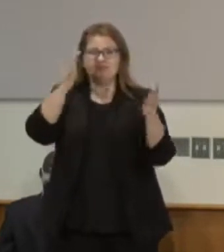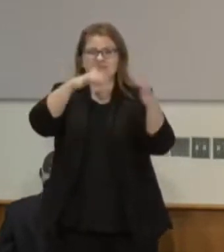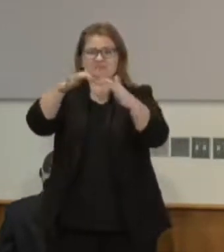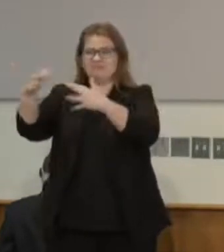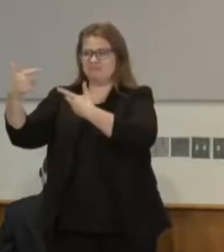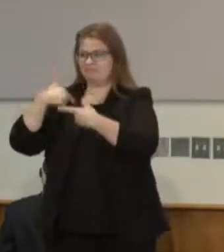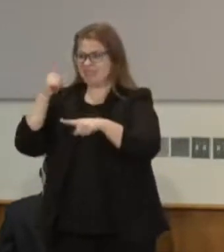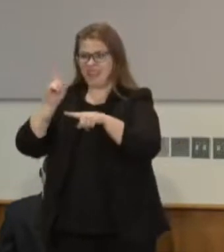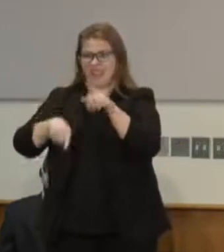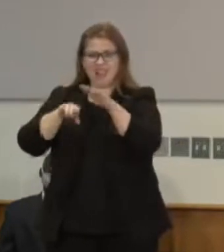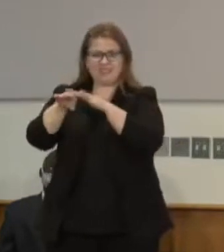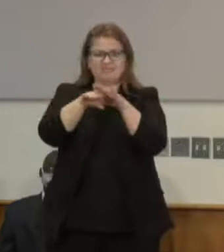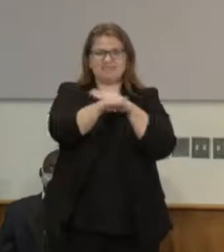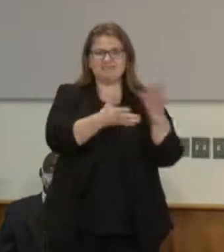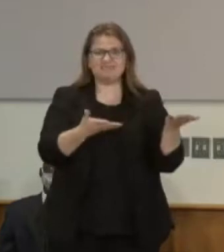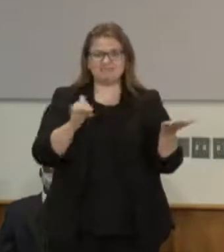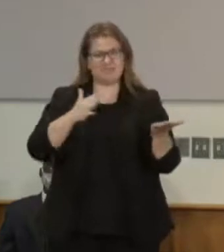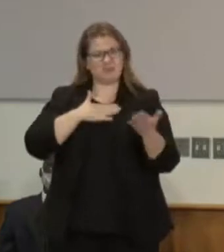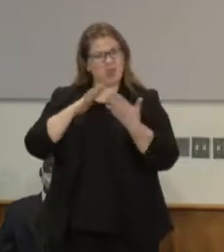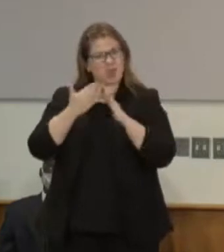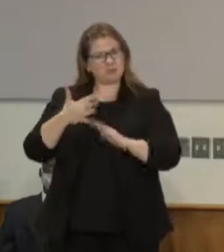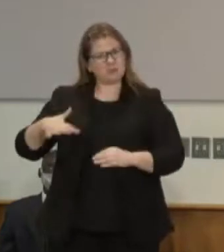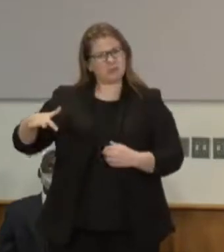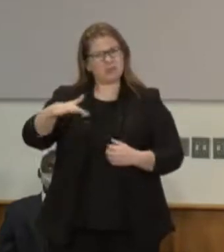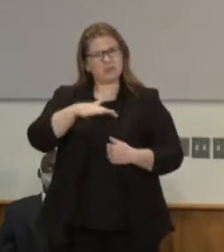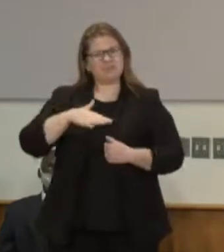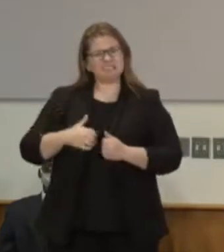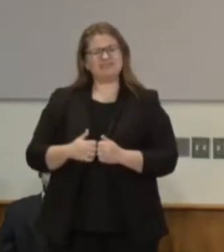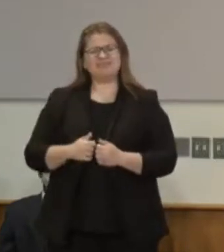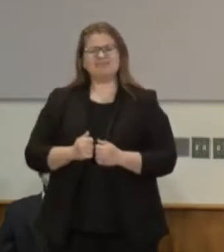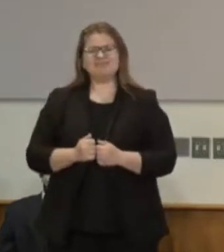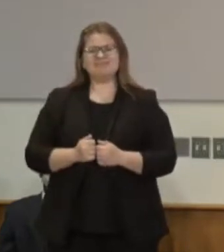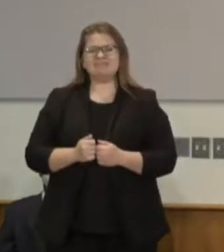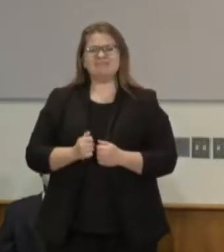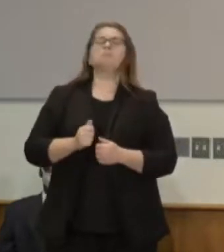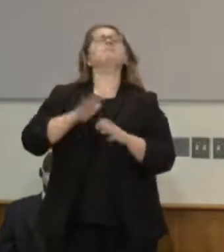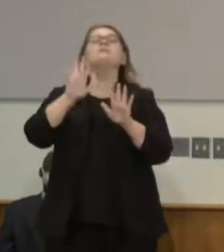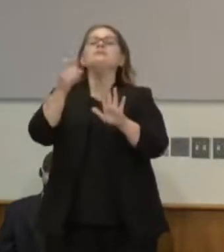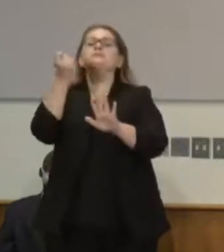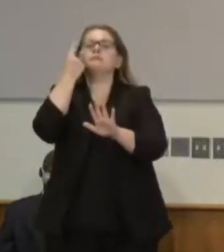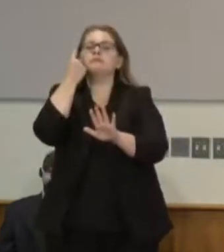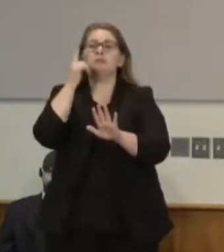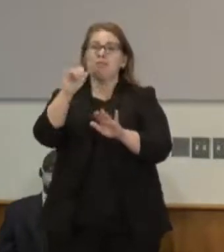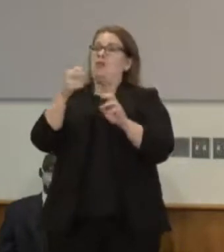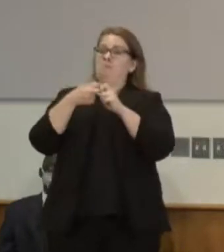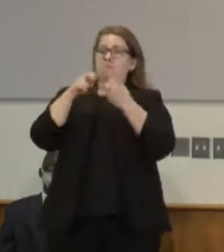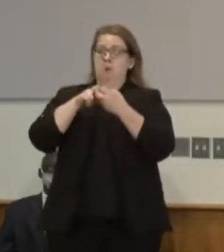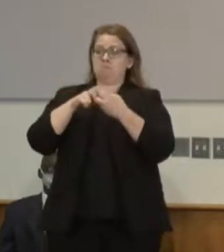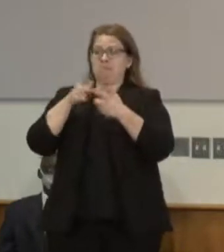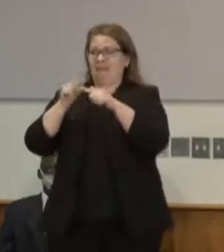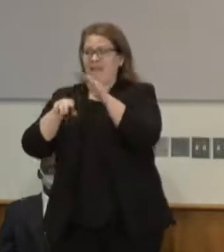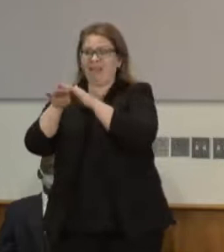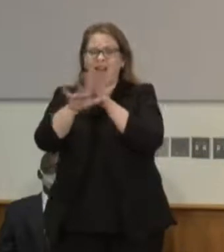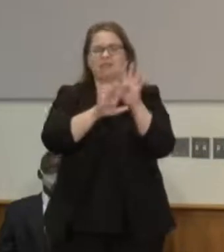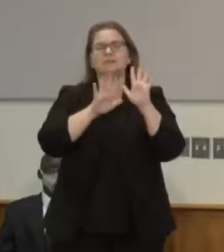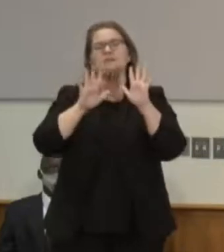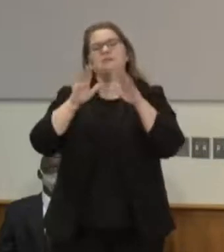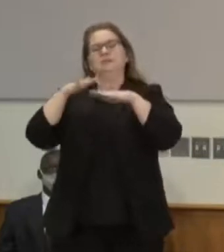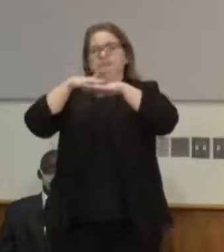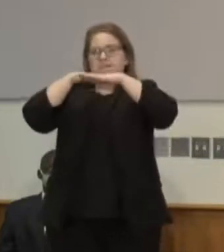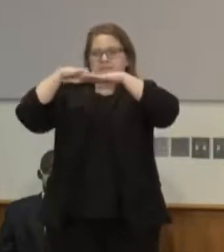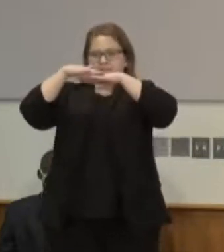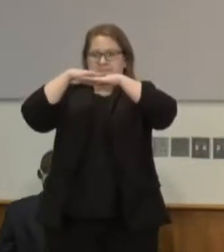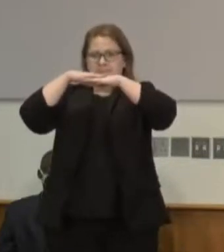but that's only at the service that problem is only at the service the struggle and the injustice